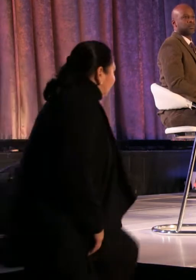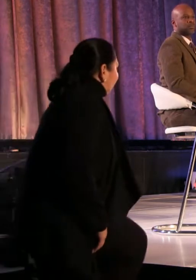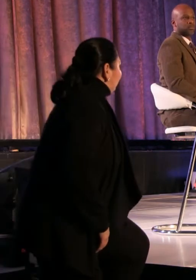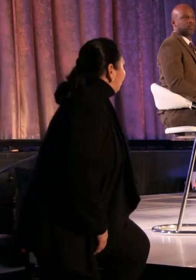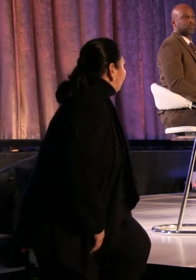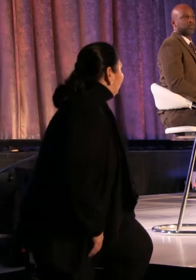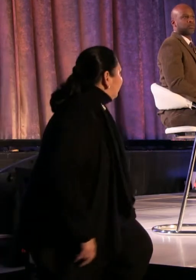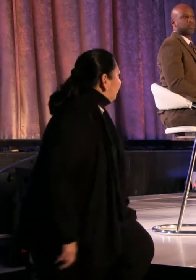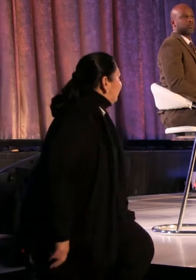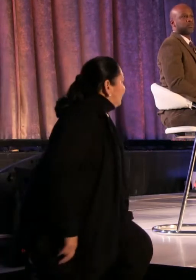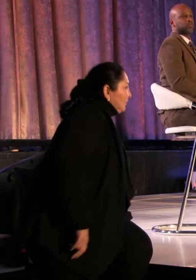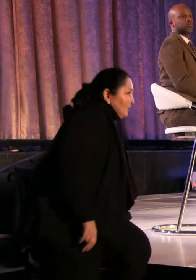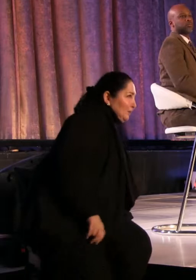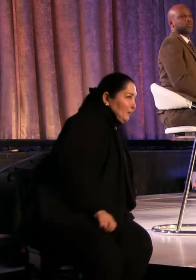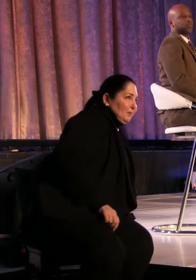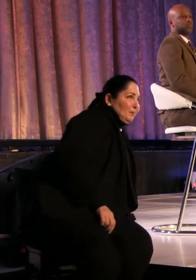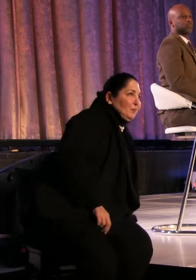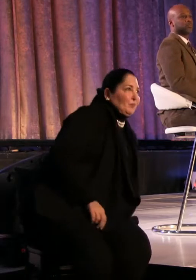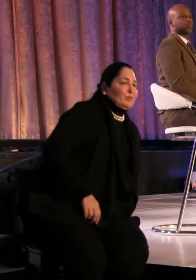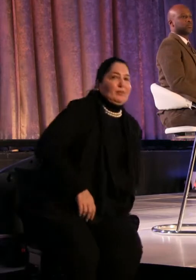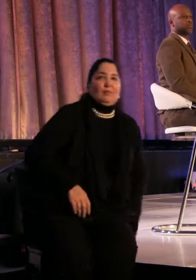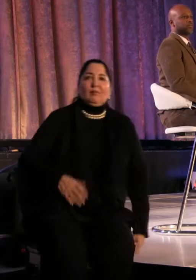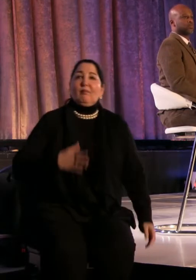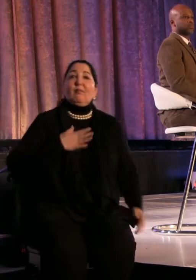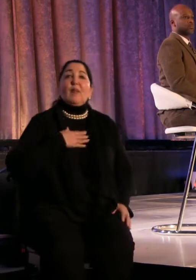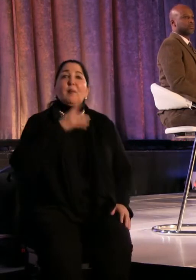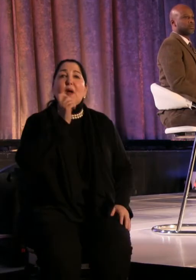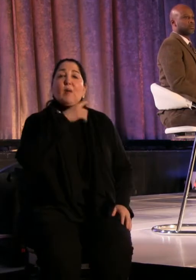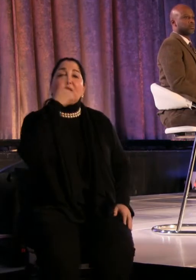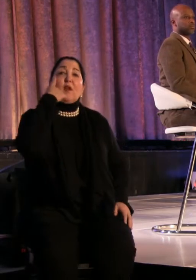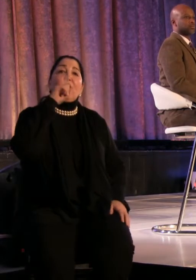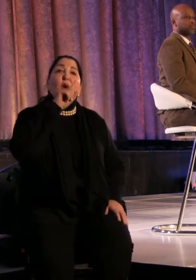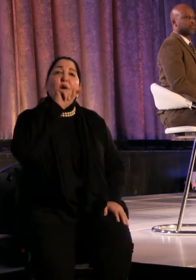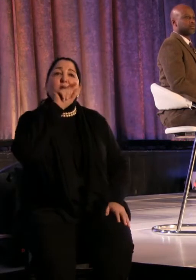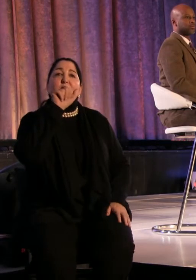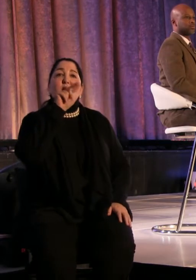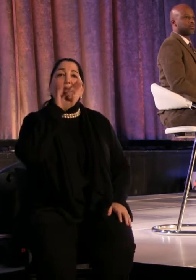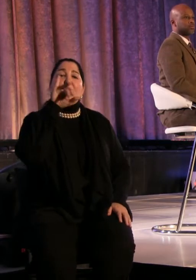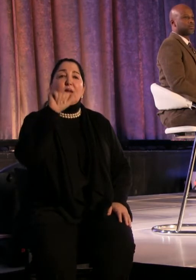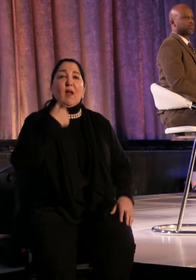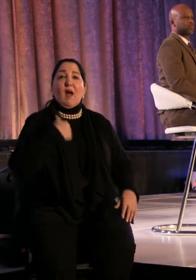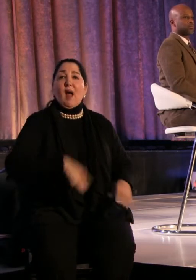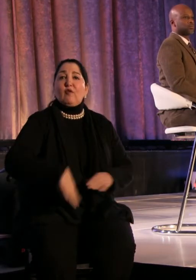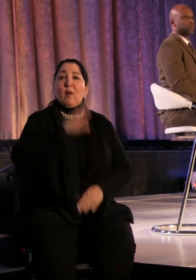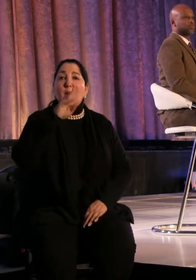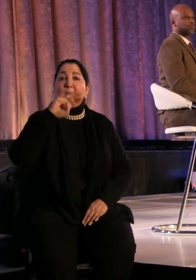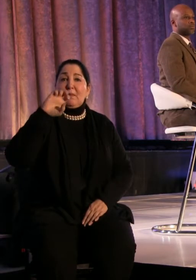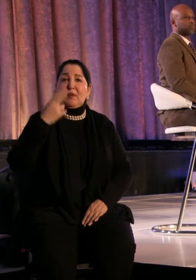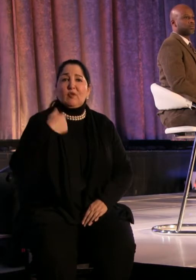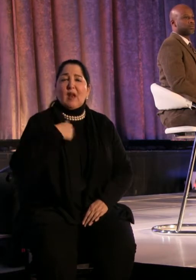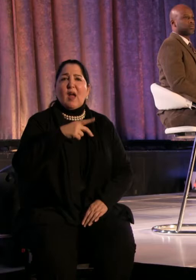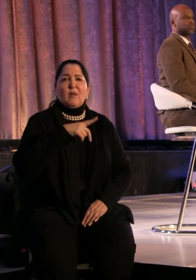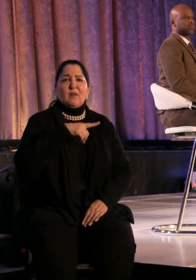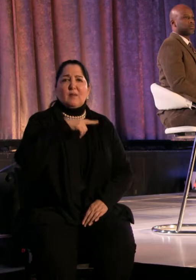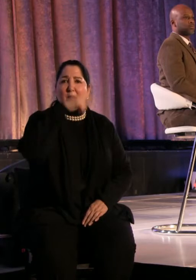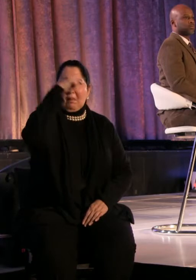I grew up also in Michigan. I was a colored country girl raised on a chicken farm.